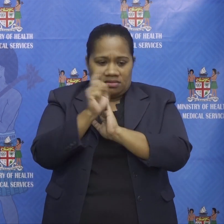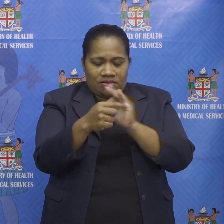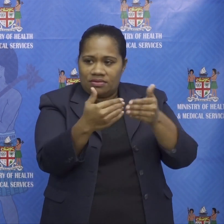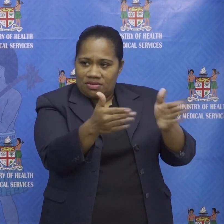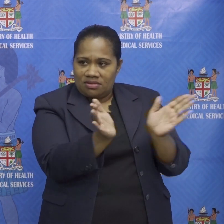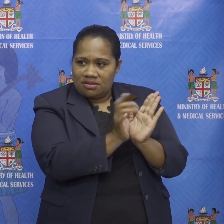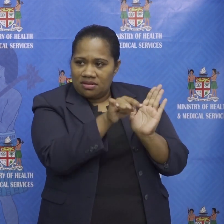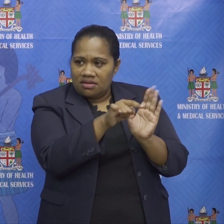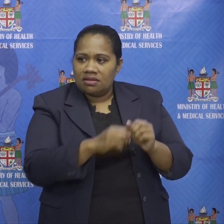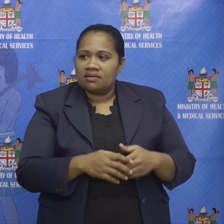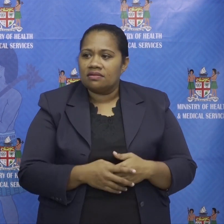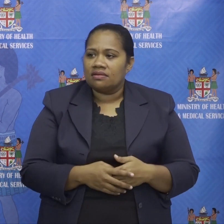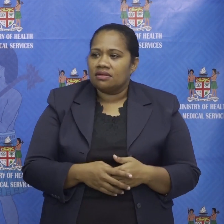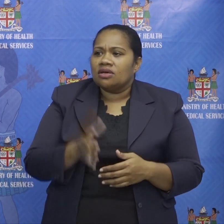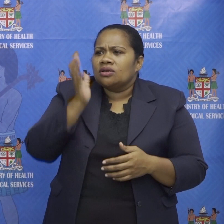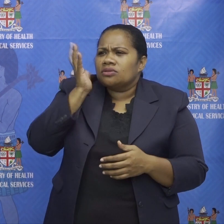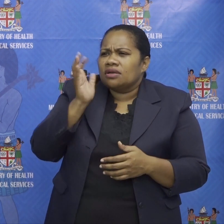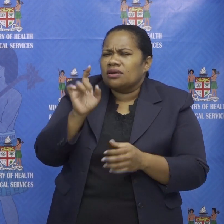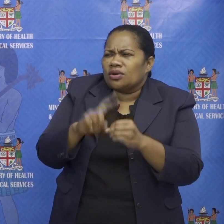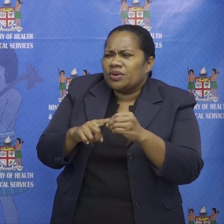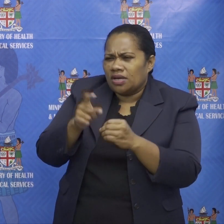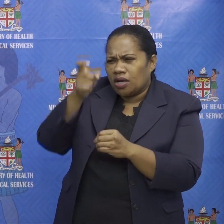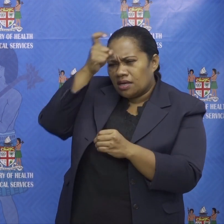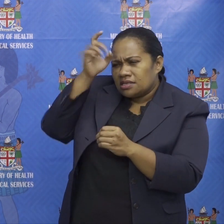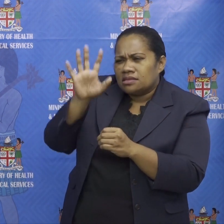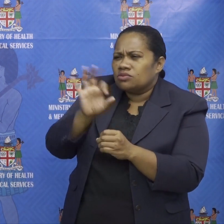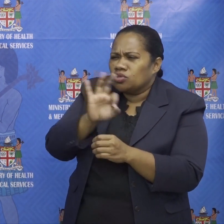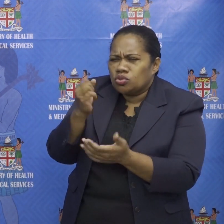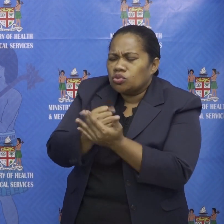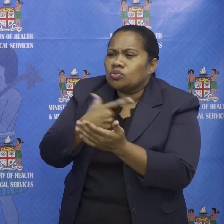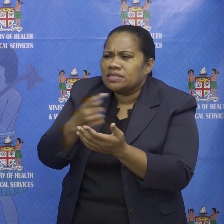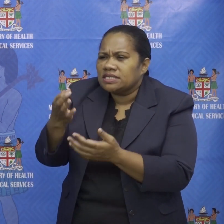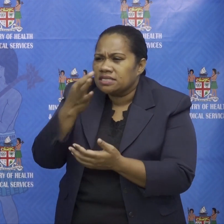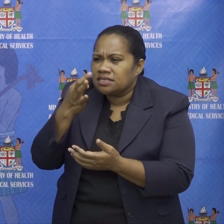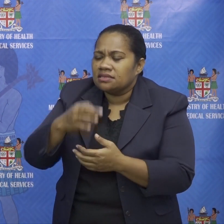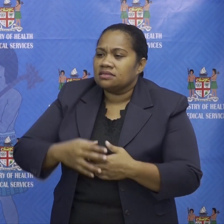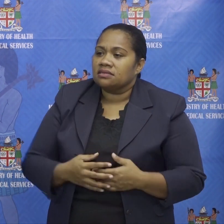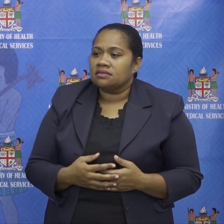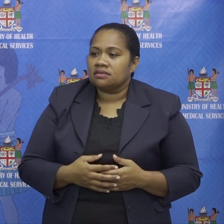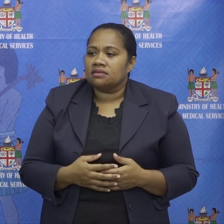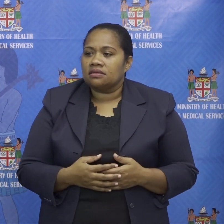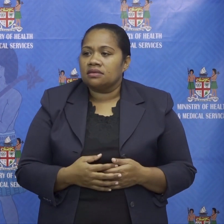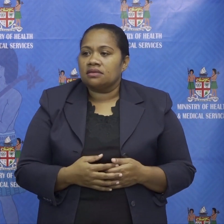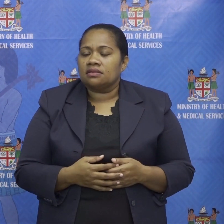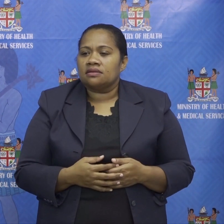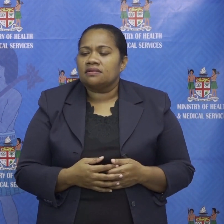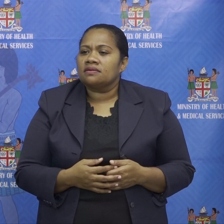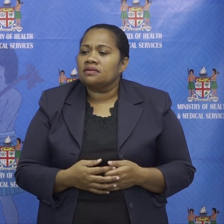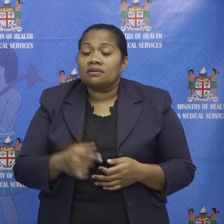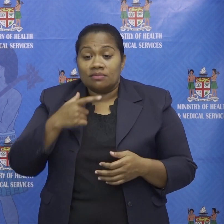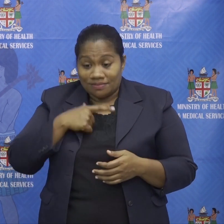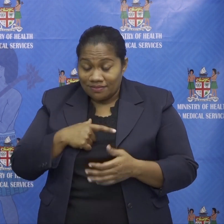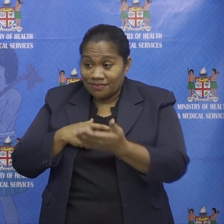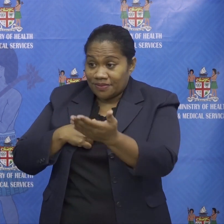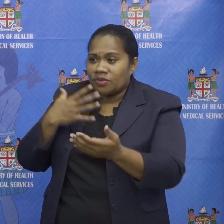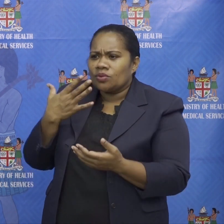so i don't catch the spirit of the question i'm not too sure why you were asking why it's not confined only because we've had cases where individuals have